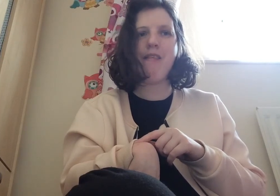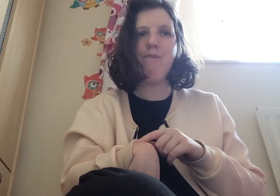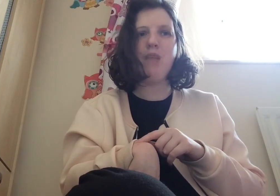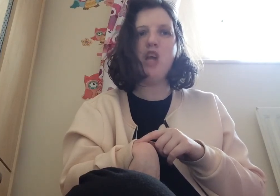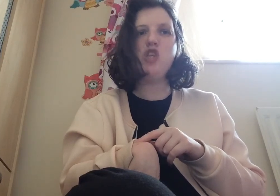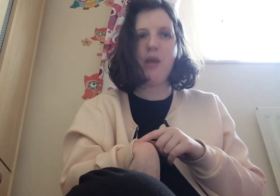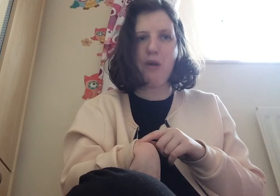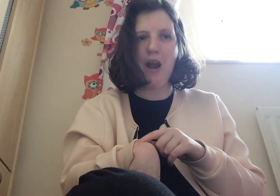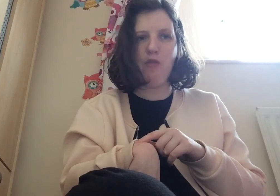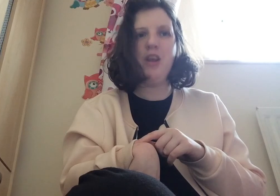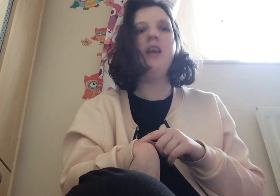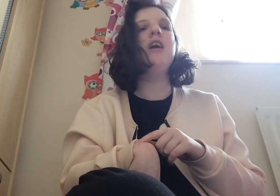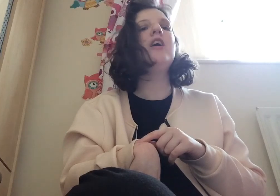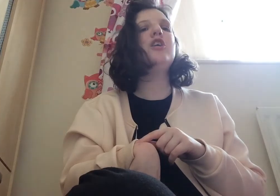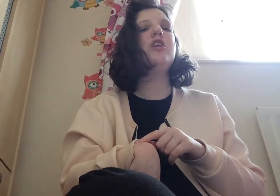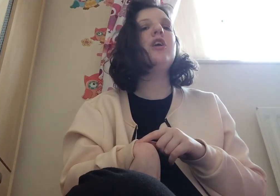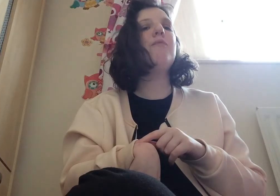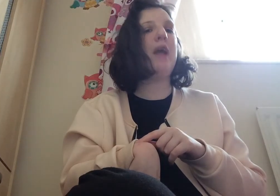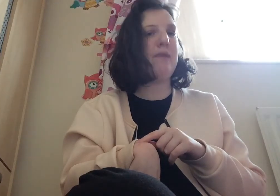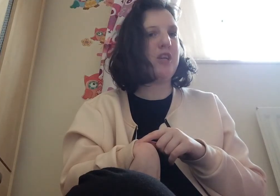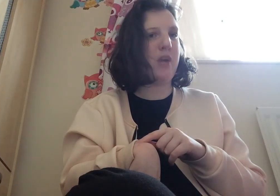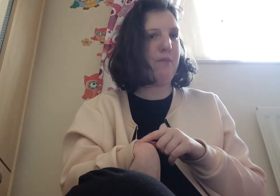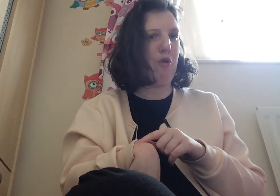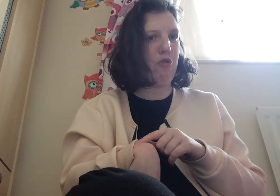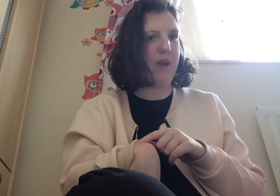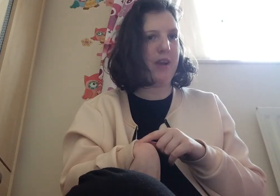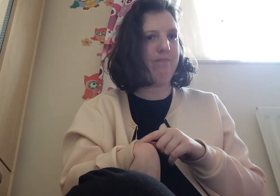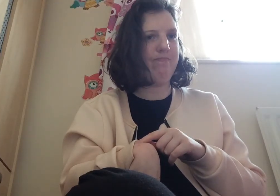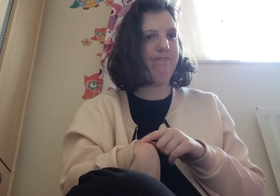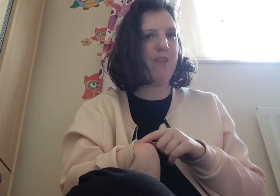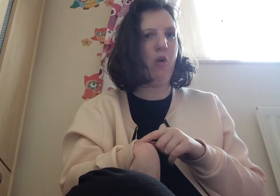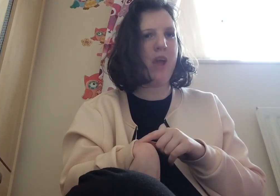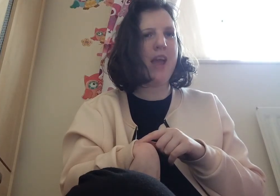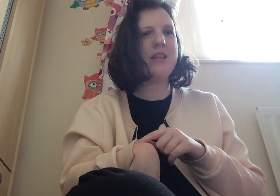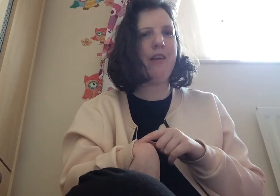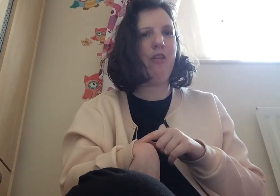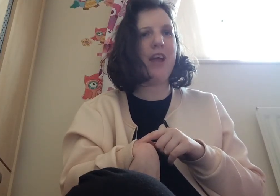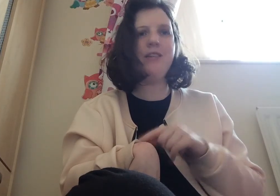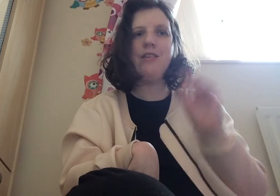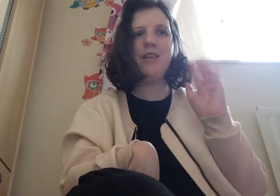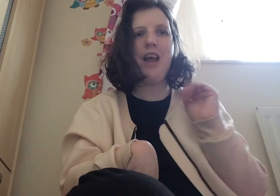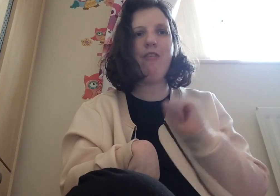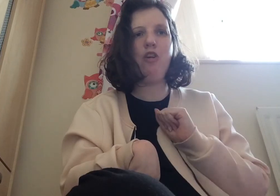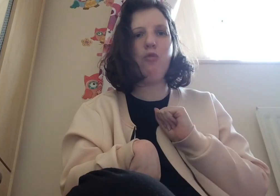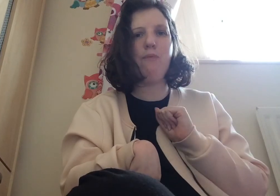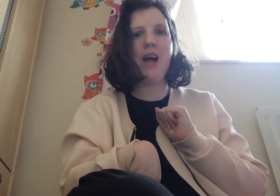jay brown played by jamie bothwick okay until then have a good one back